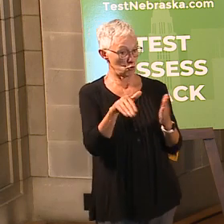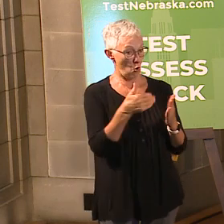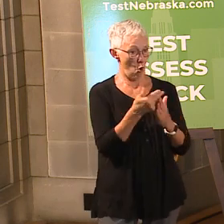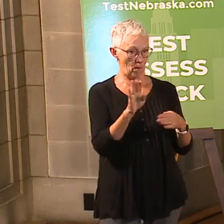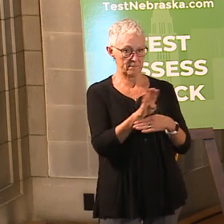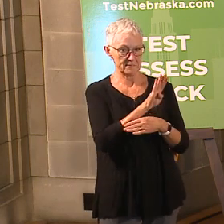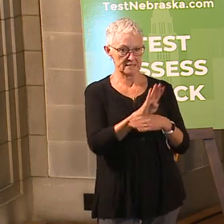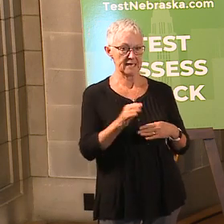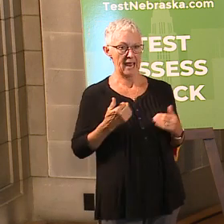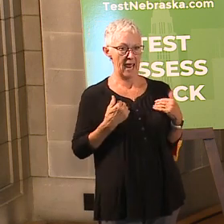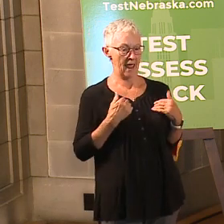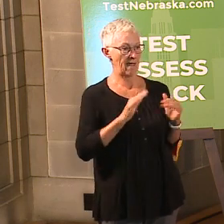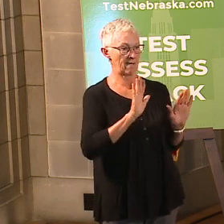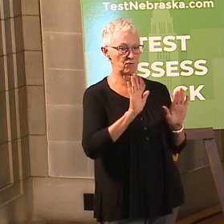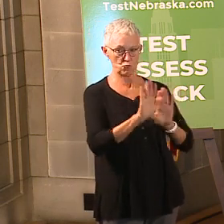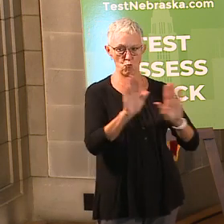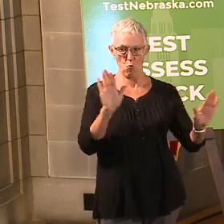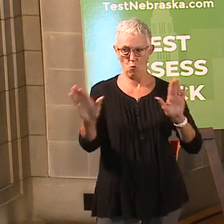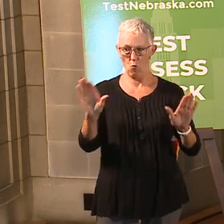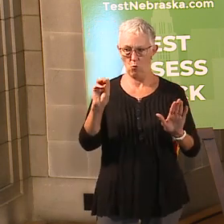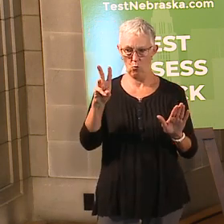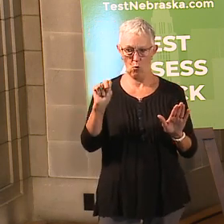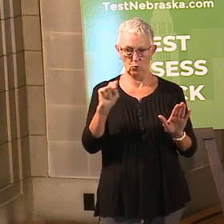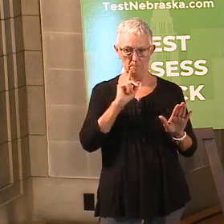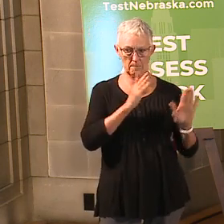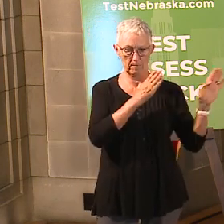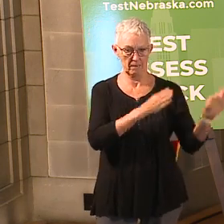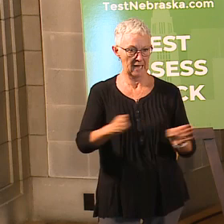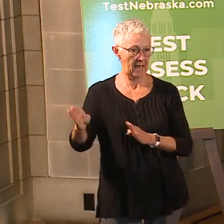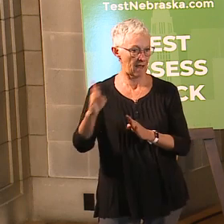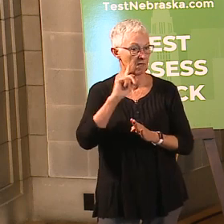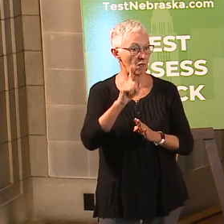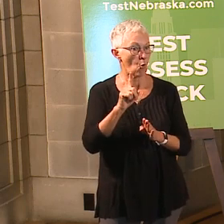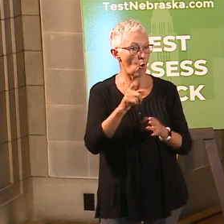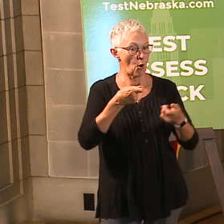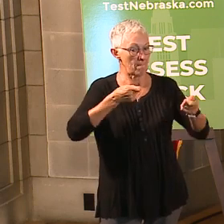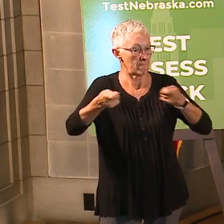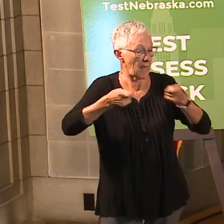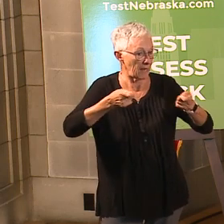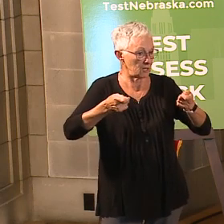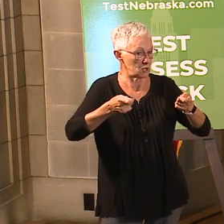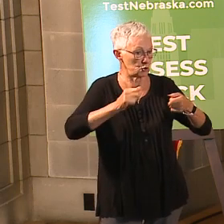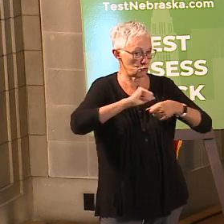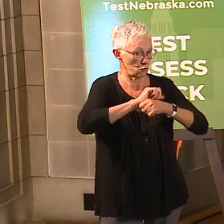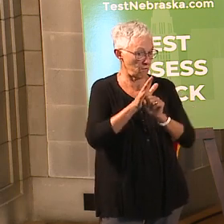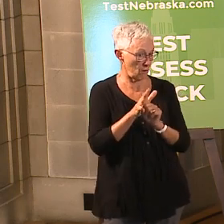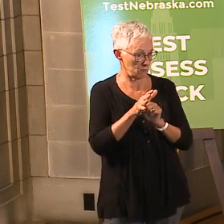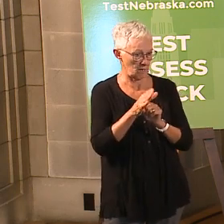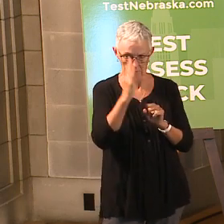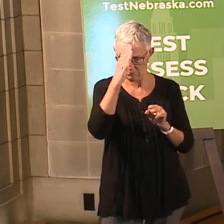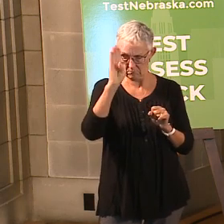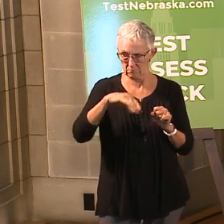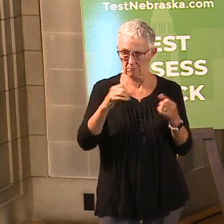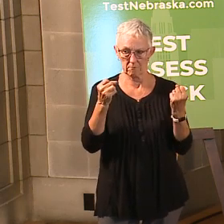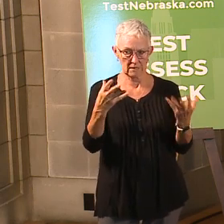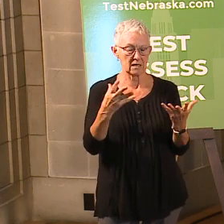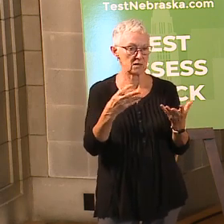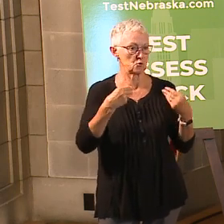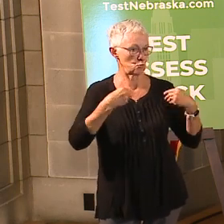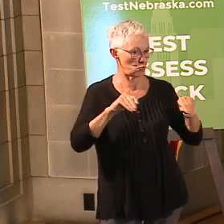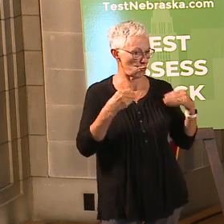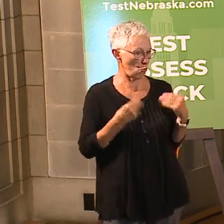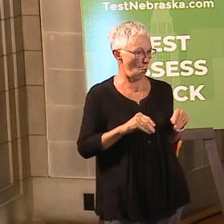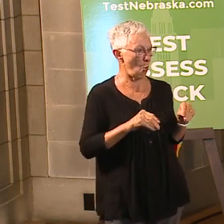have your own plan to make sure that you're managing the coronavirus here. I know that many of our stores have had to have that already but every business should have a plan